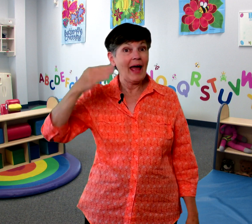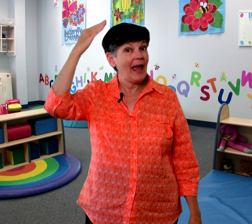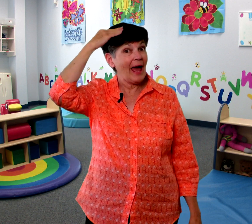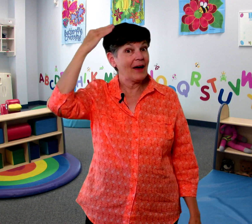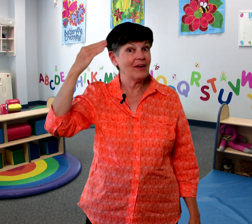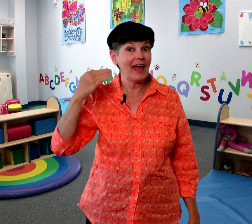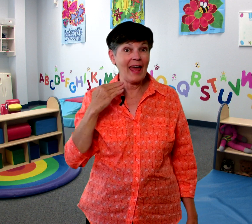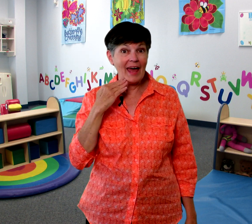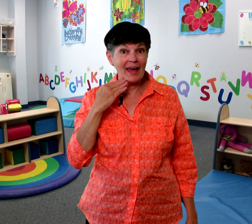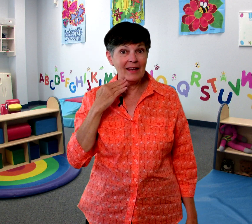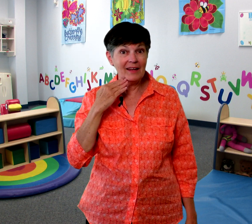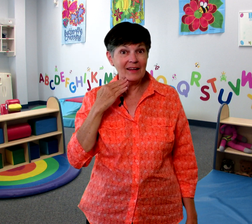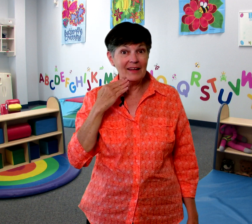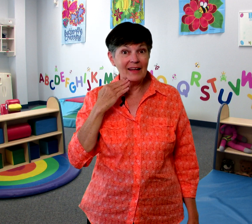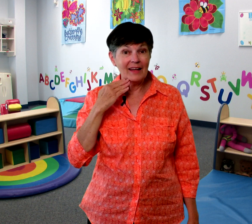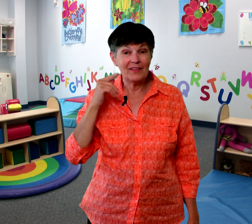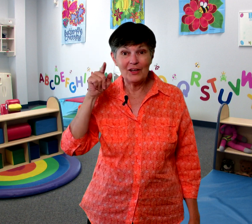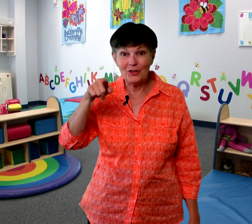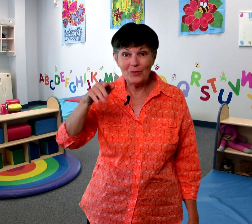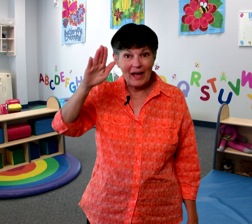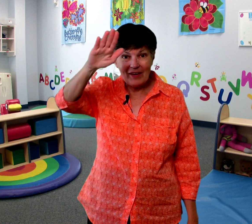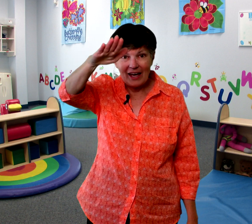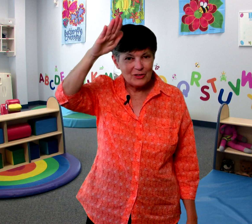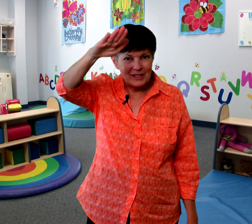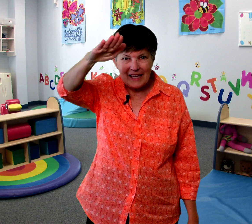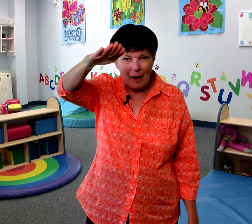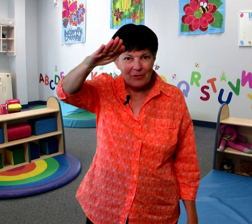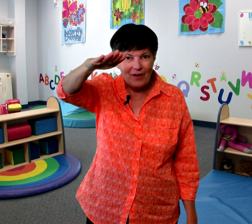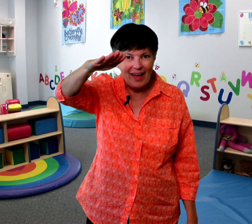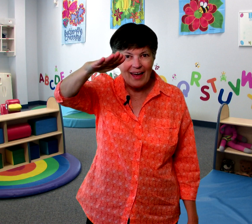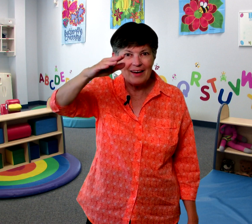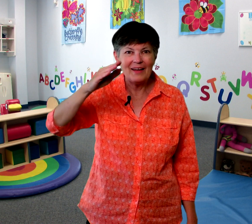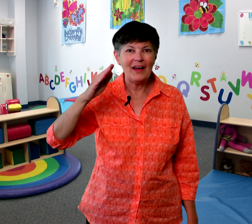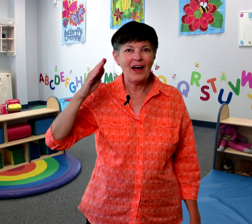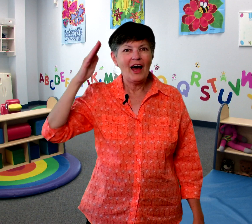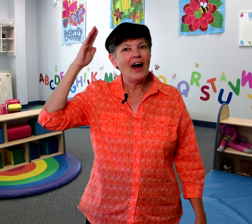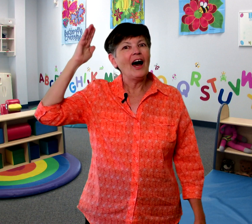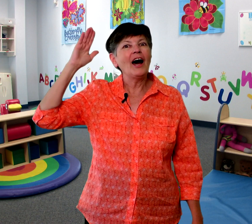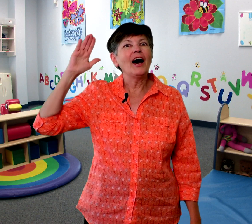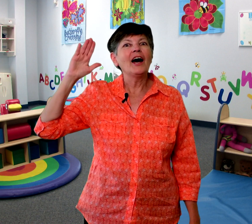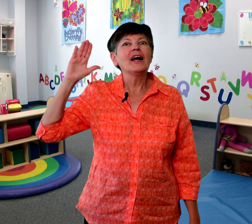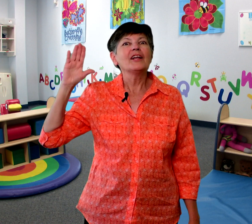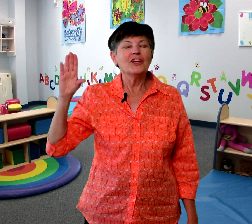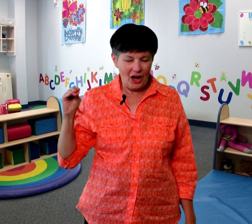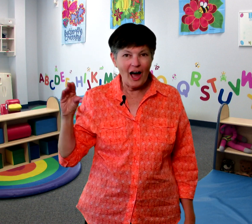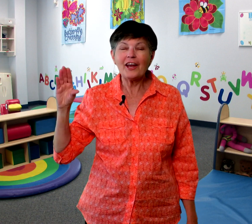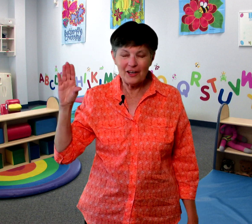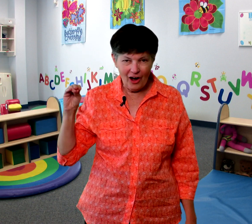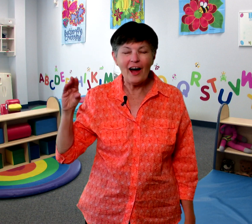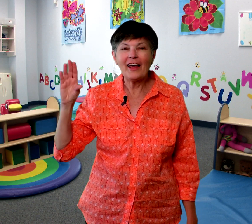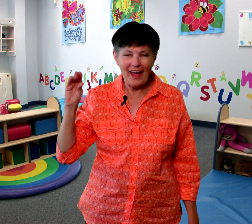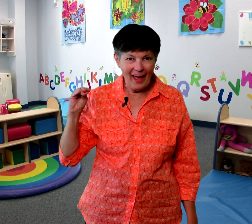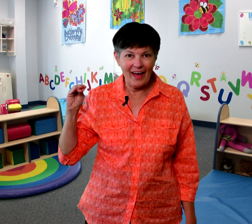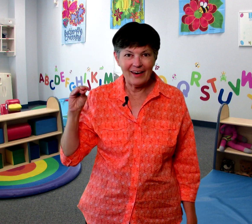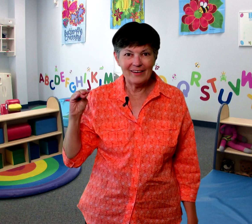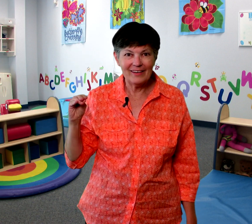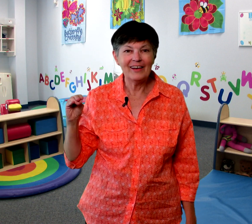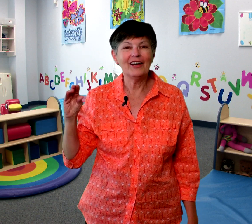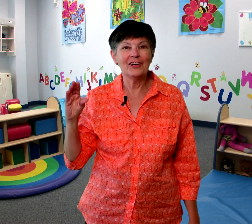have a head then you have a head you can tap their head nod a nod a head and